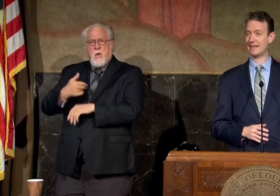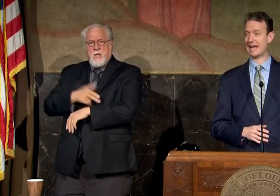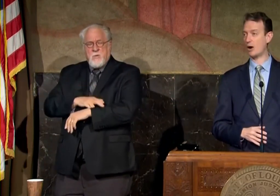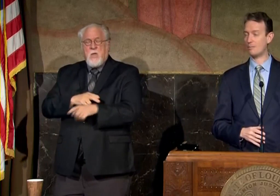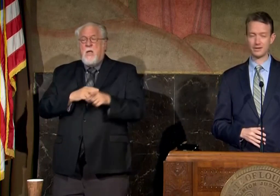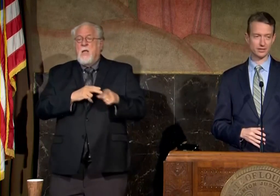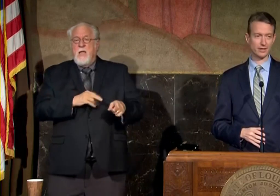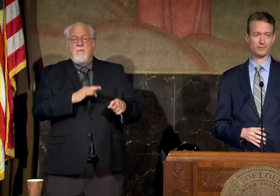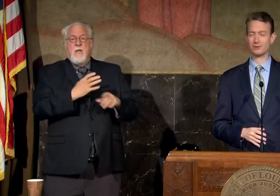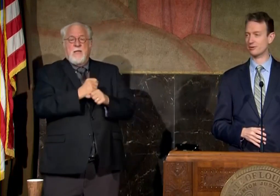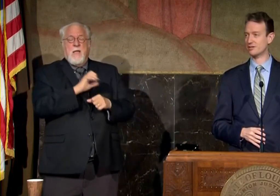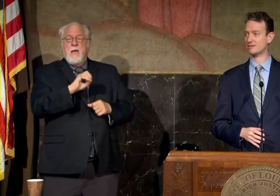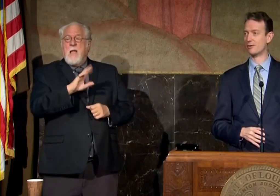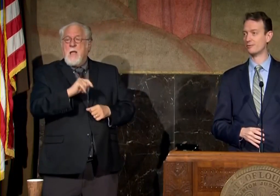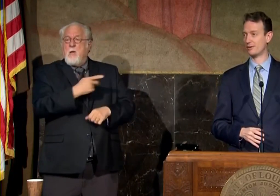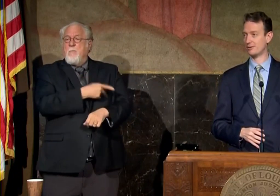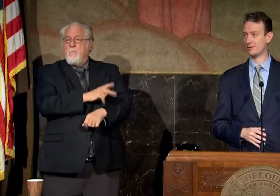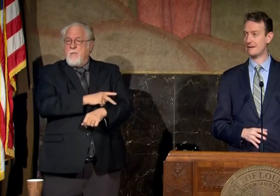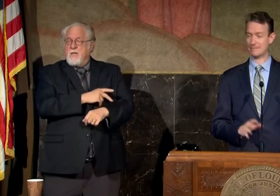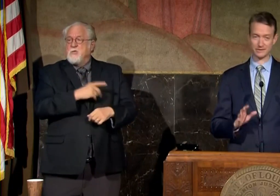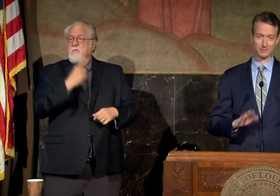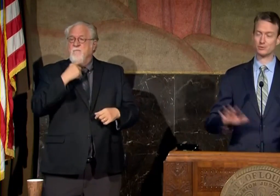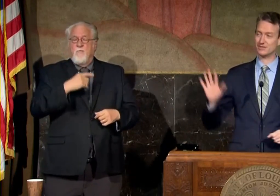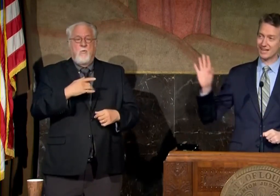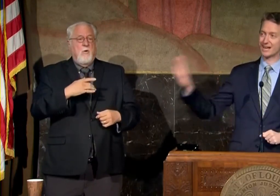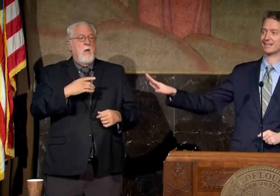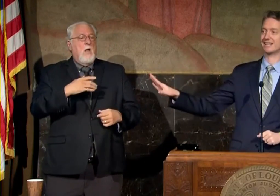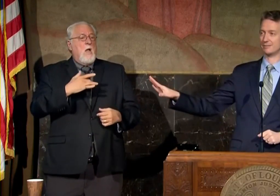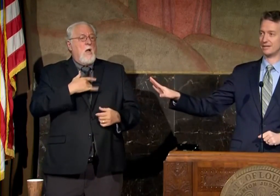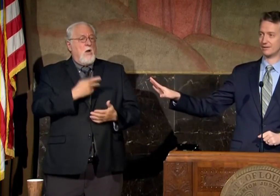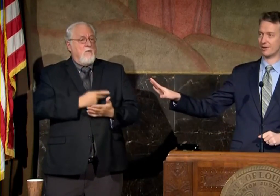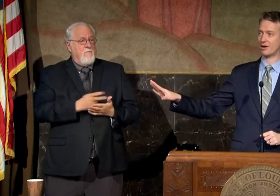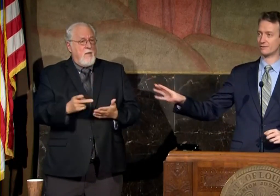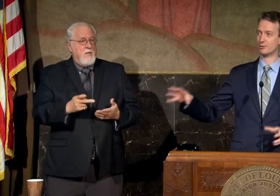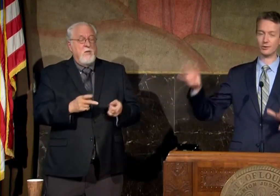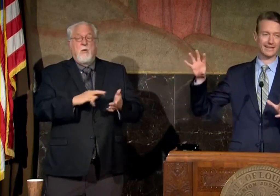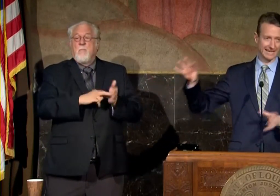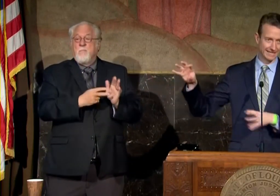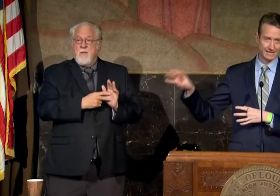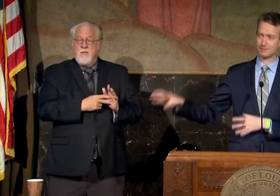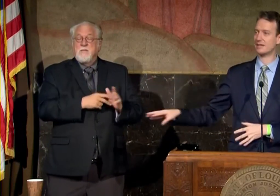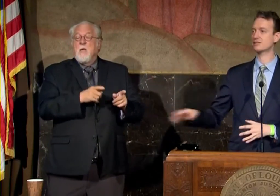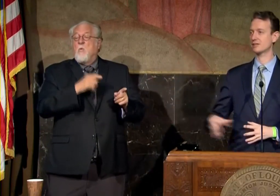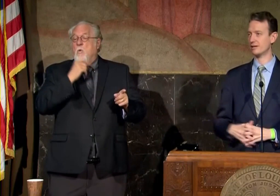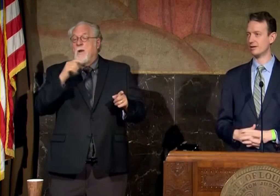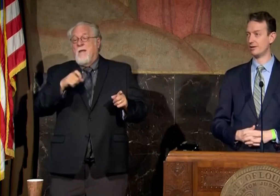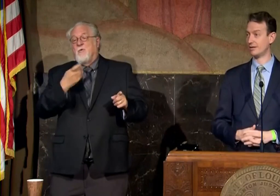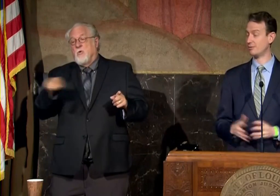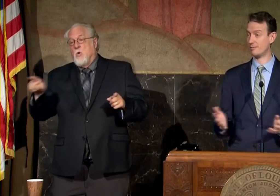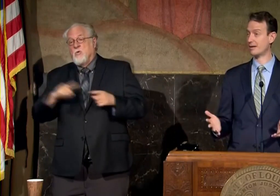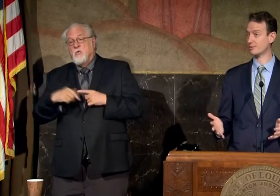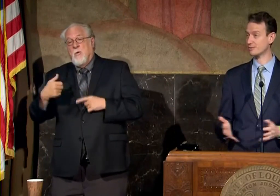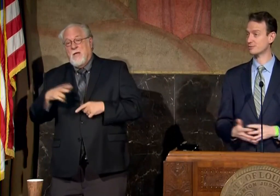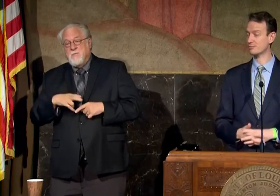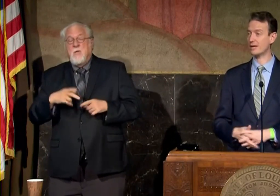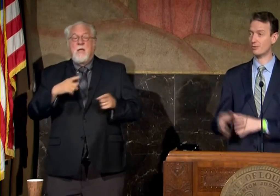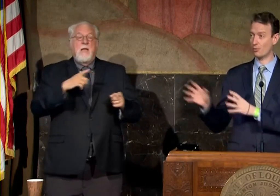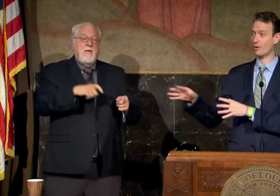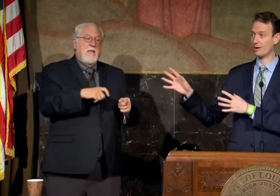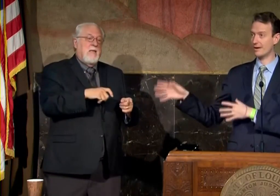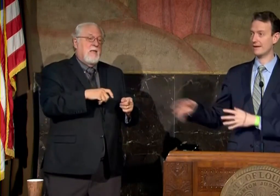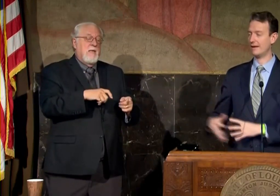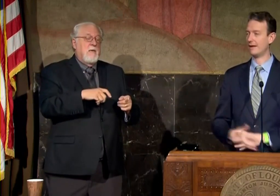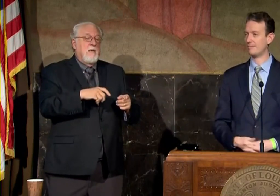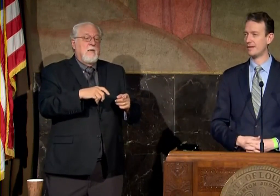getting outpatient care for their congestive heart failure is somebody who's not going to get admitted to the hospital and need potentially a either a medical surgical bed